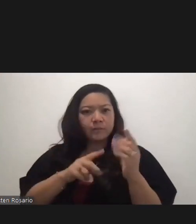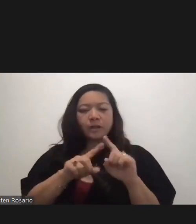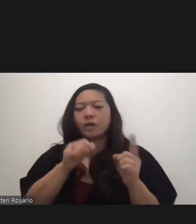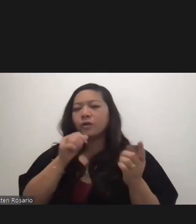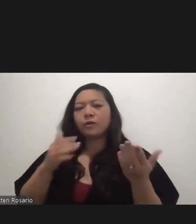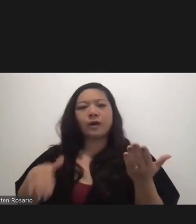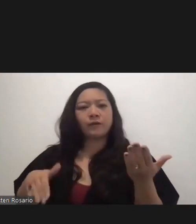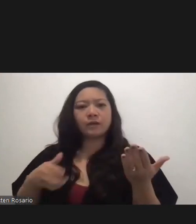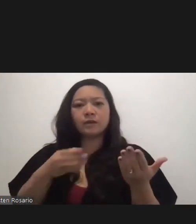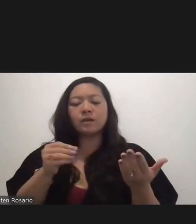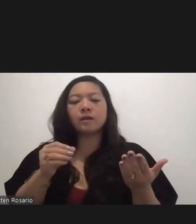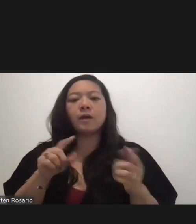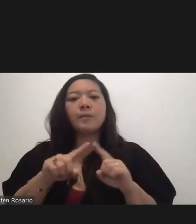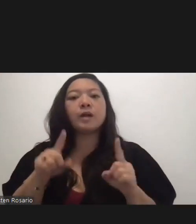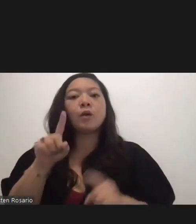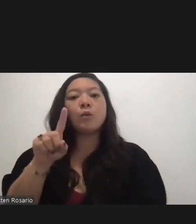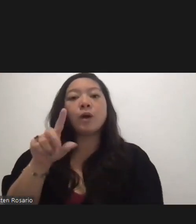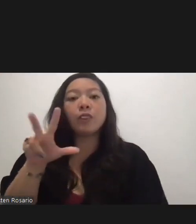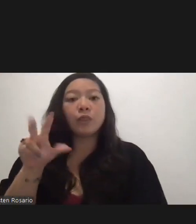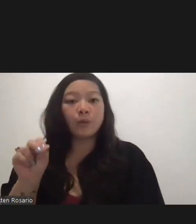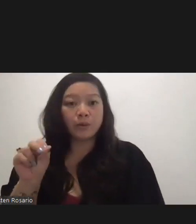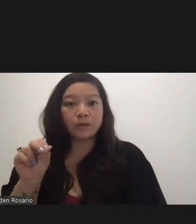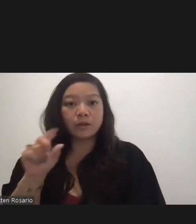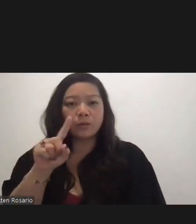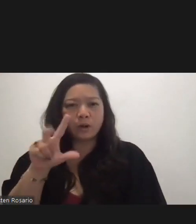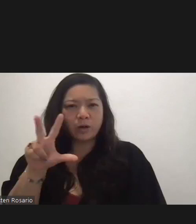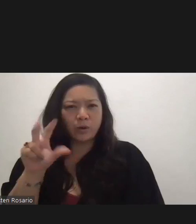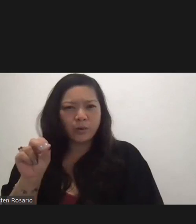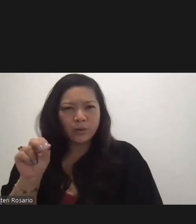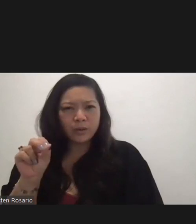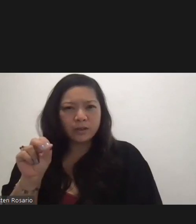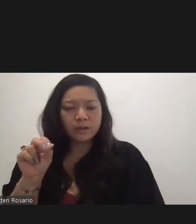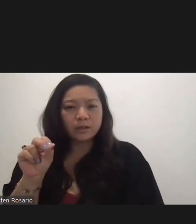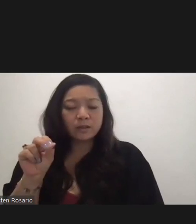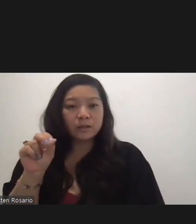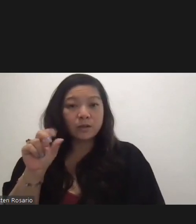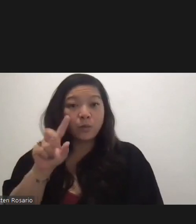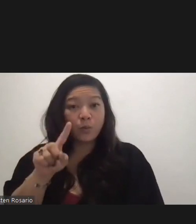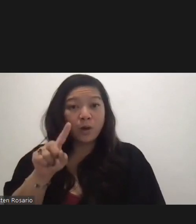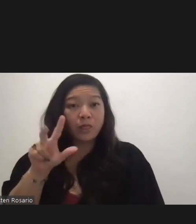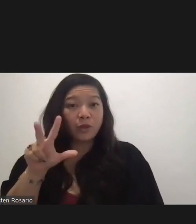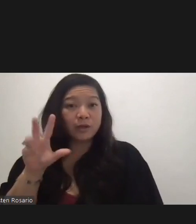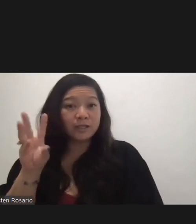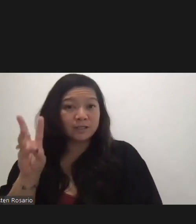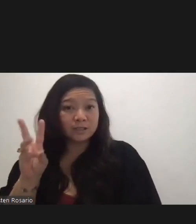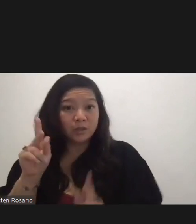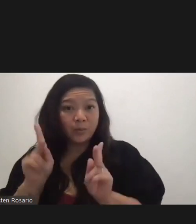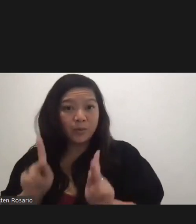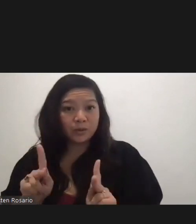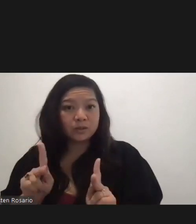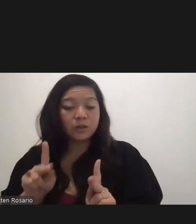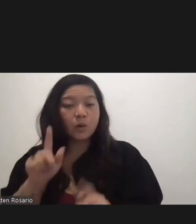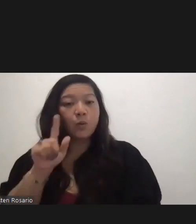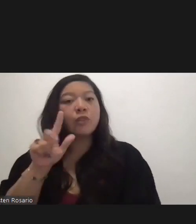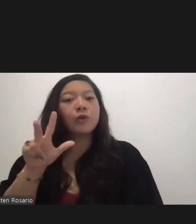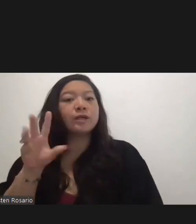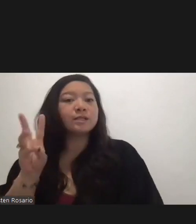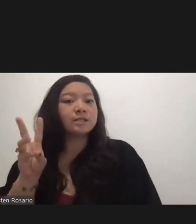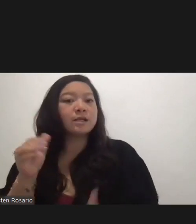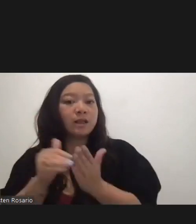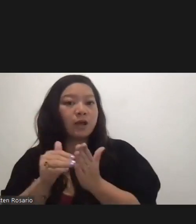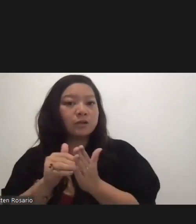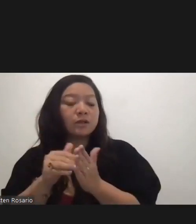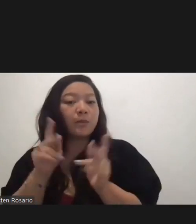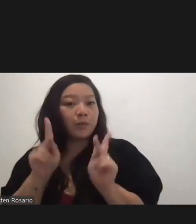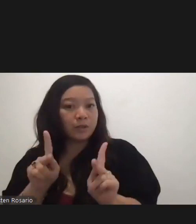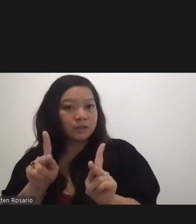talking about now 130, just over 136, I think, persons who are now eligible in Guam to